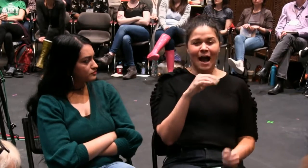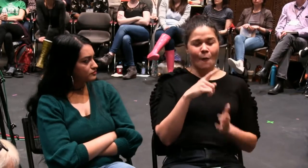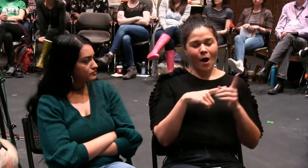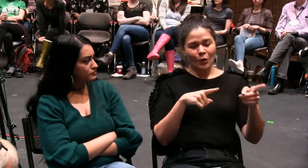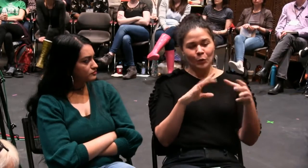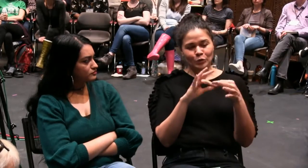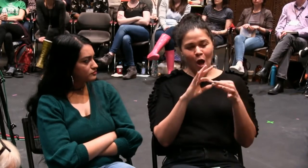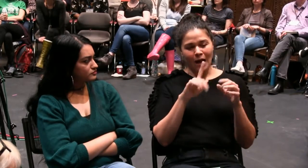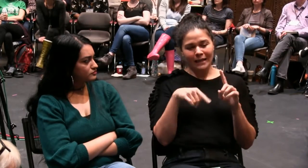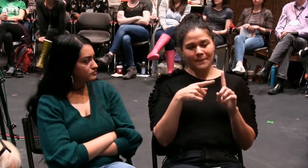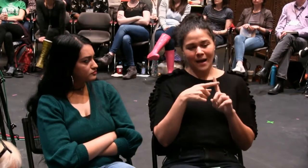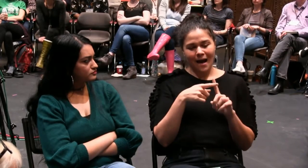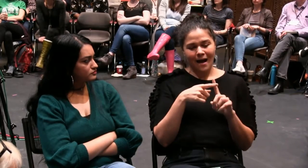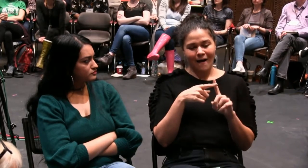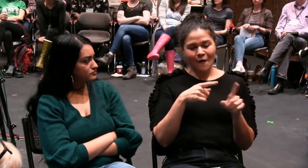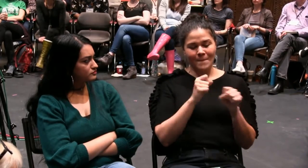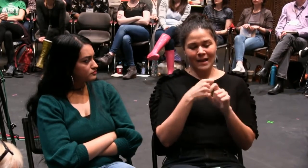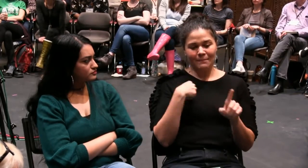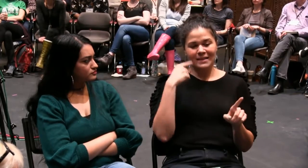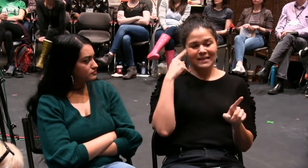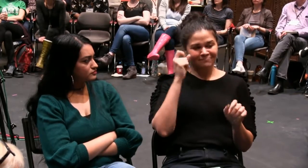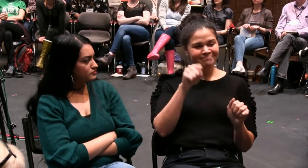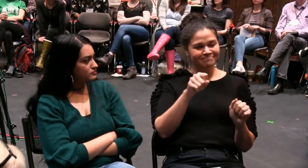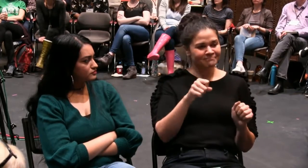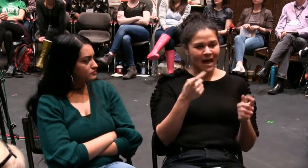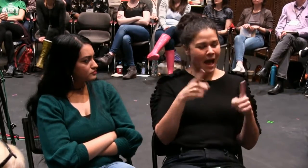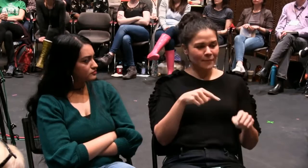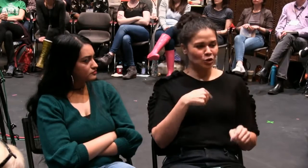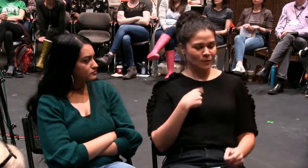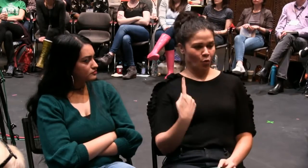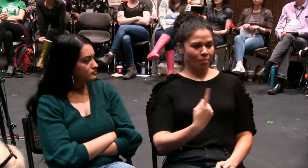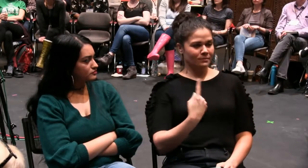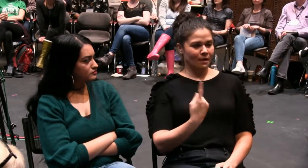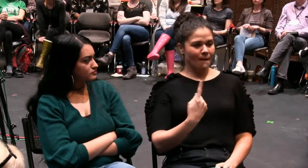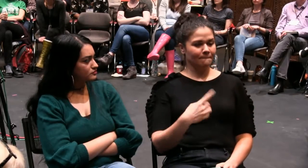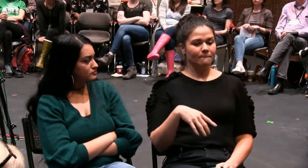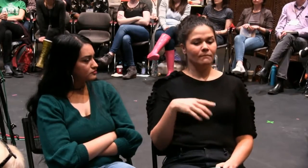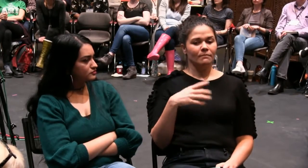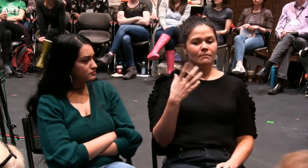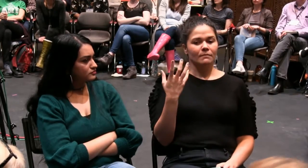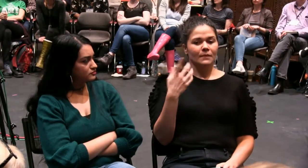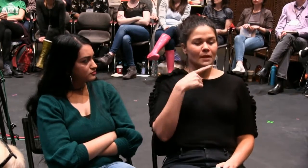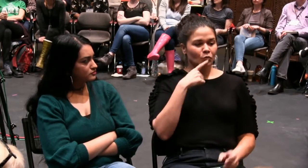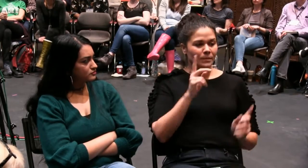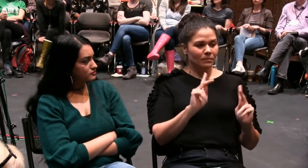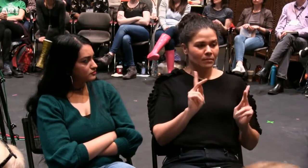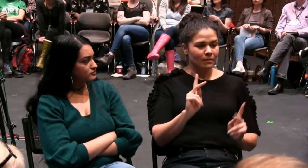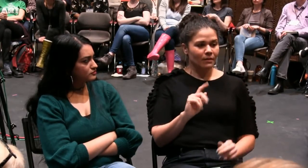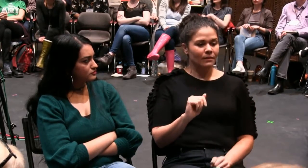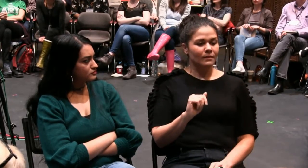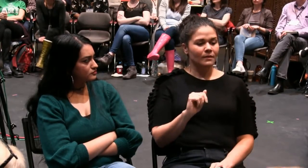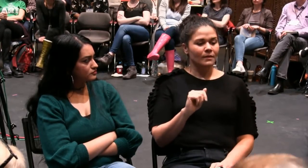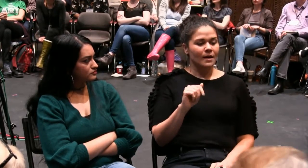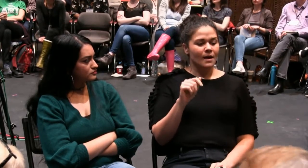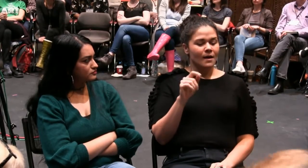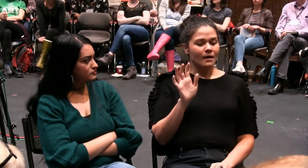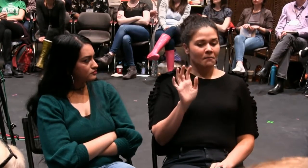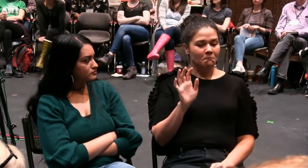barrier is moved. Then we move on to another entity that might be a little bit more ready. And this is something that happens to me all the time in my